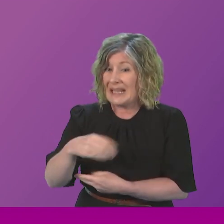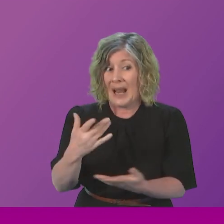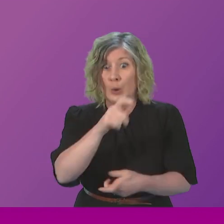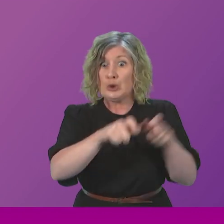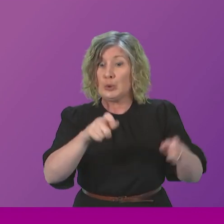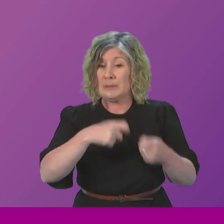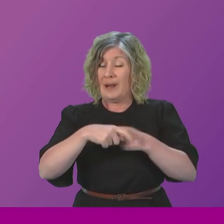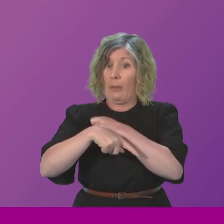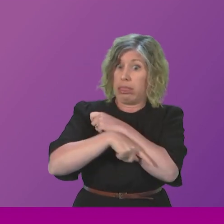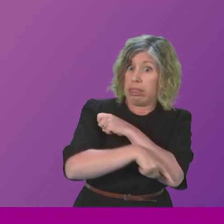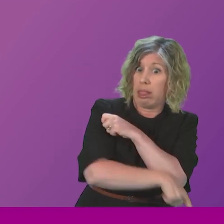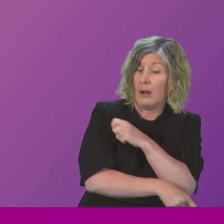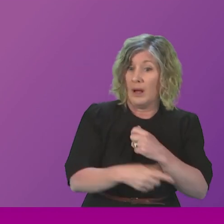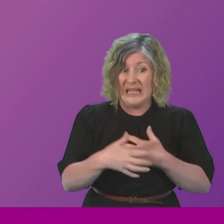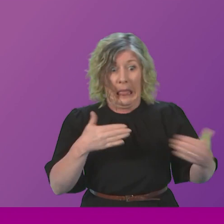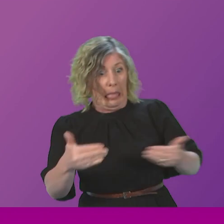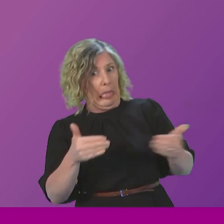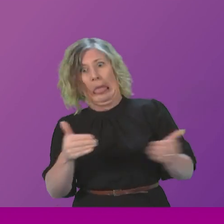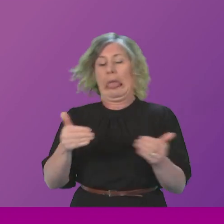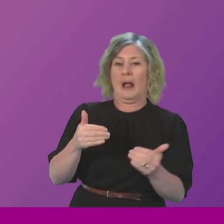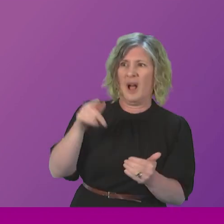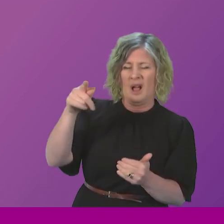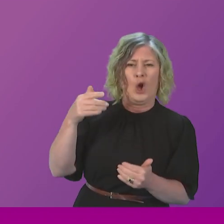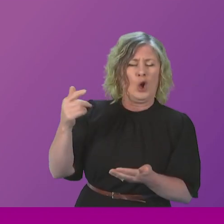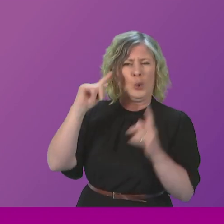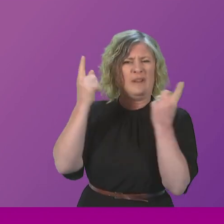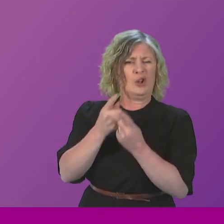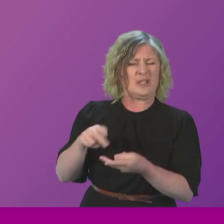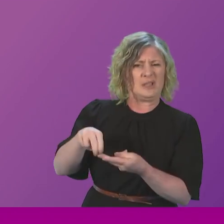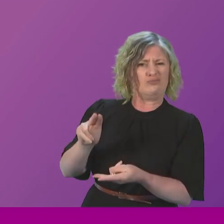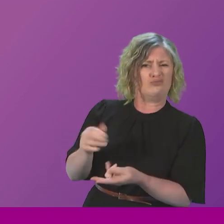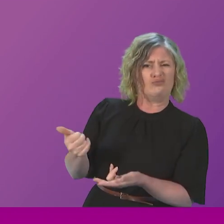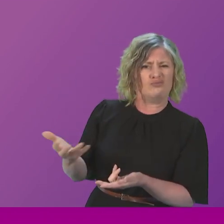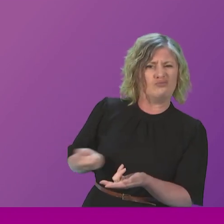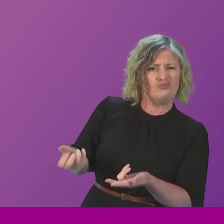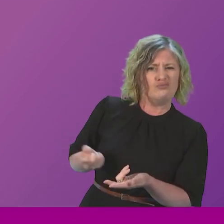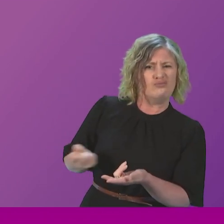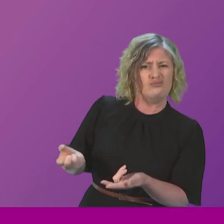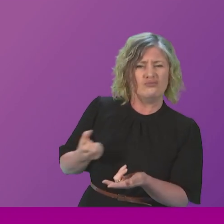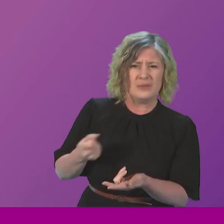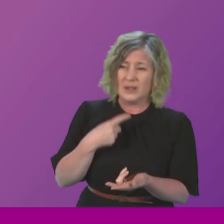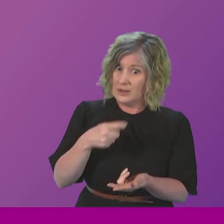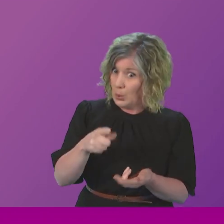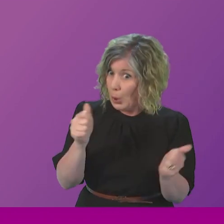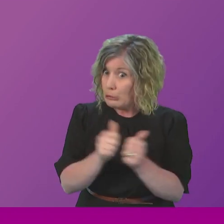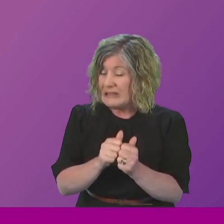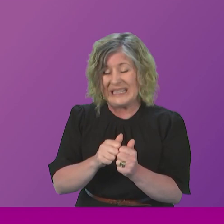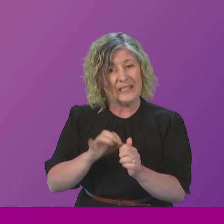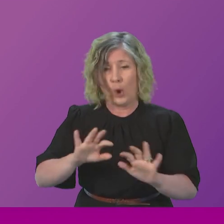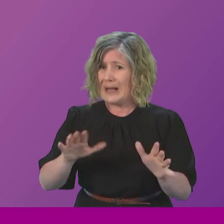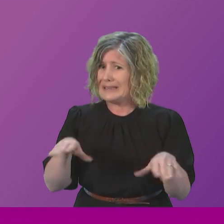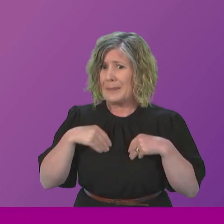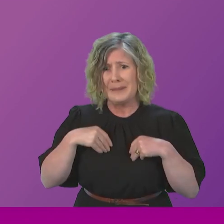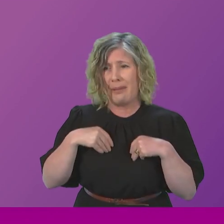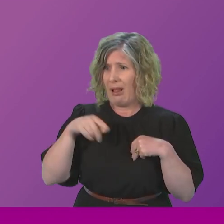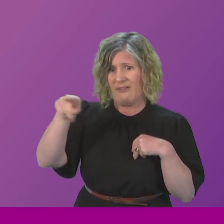lines its own pockets. Does the First Minister agree with me that a rent increase of this scale is completely unacceptable? Will he join me in